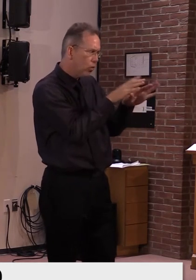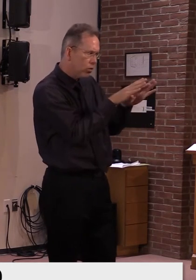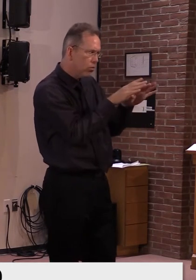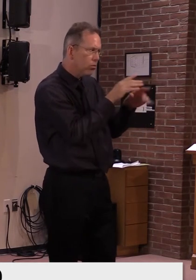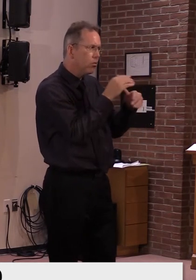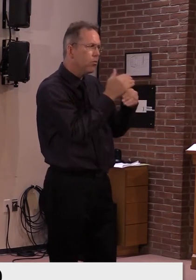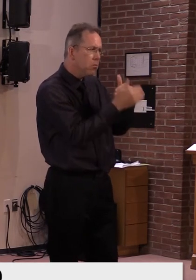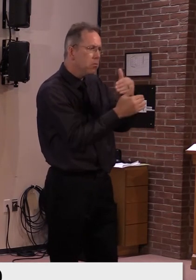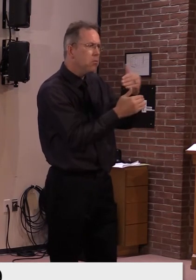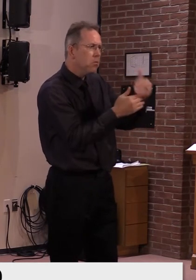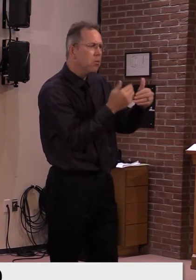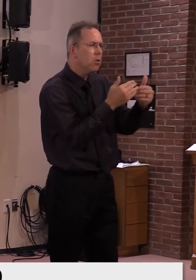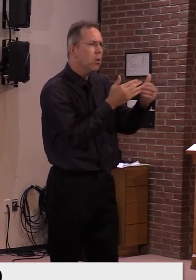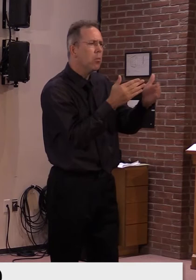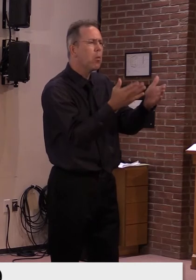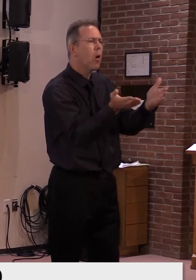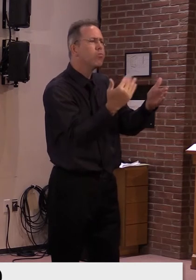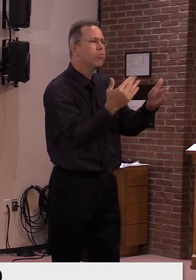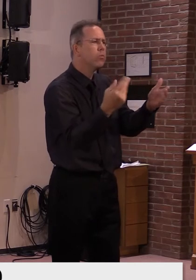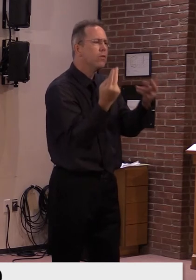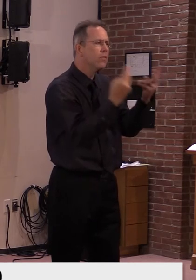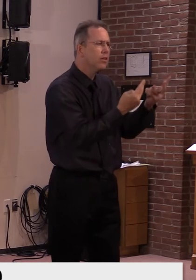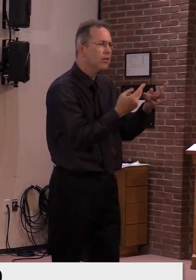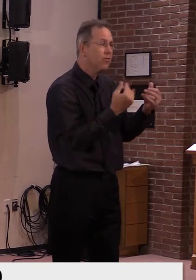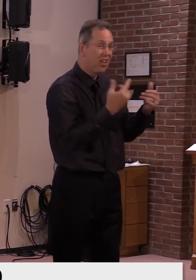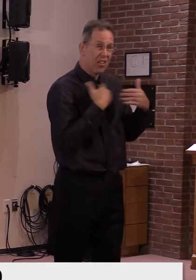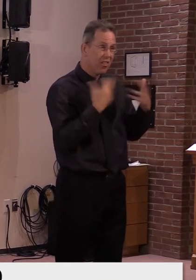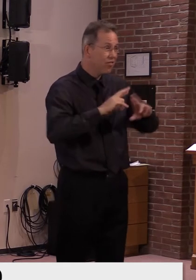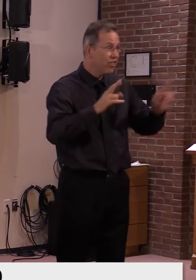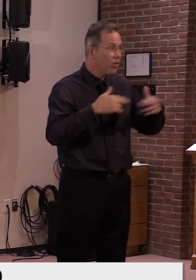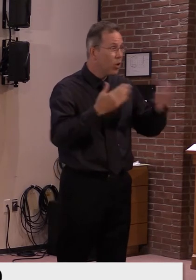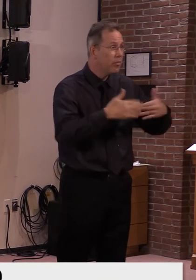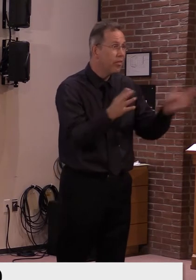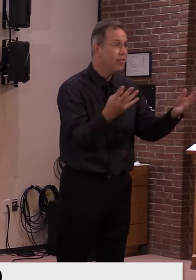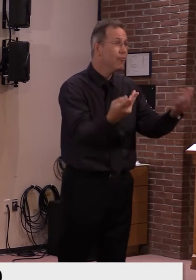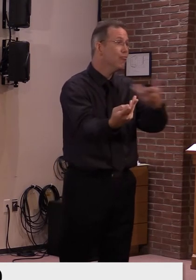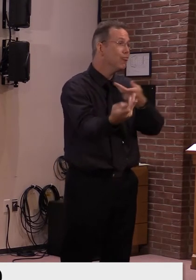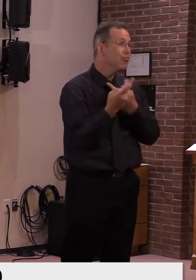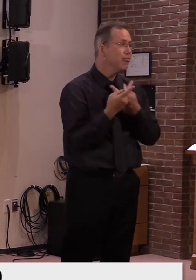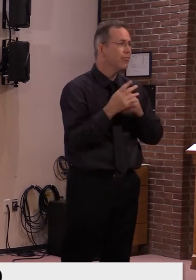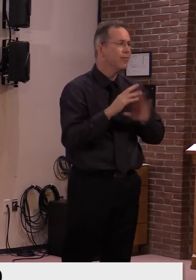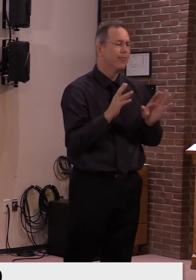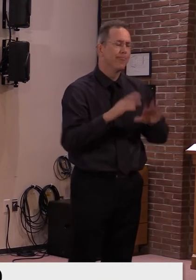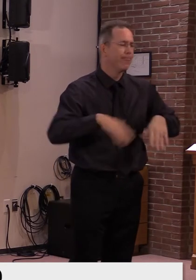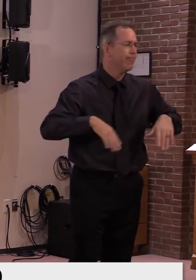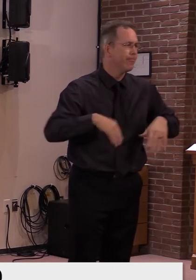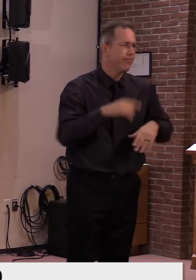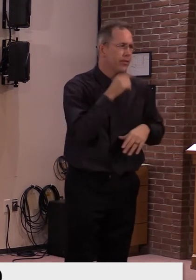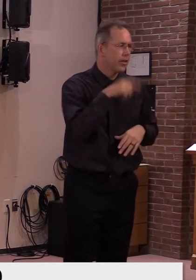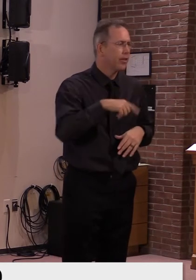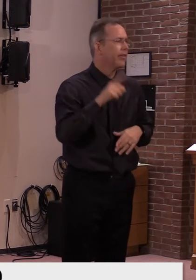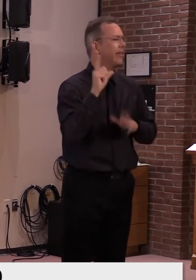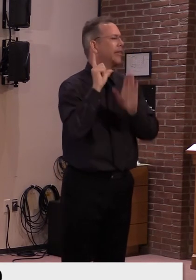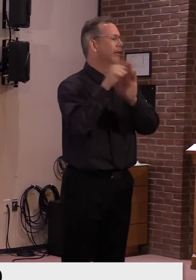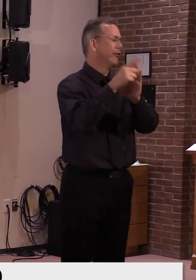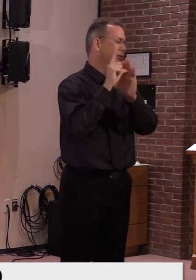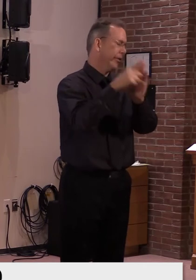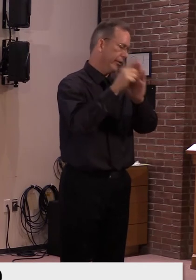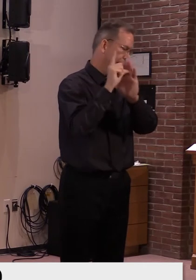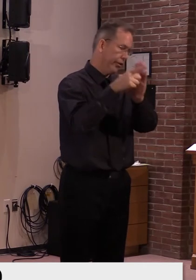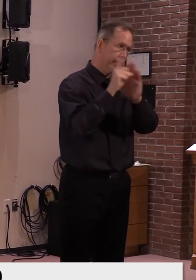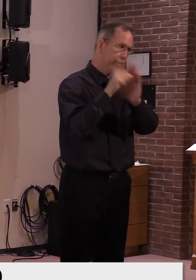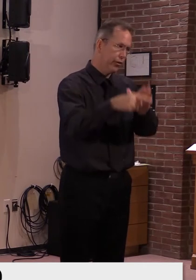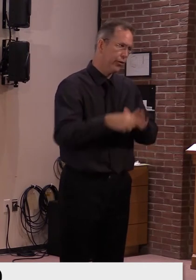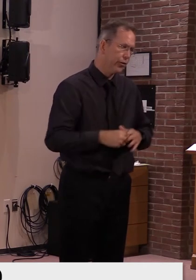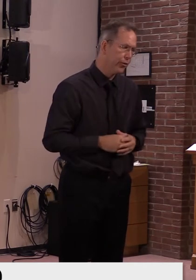while, uh, before we're fully open in terms of those visitation, uh, the way that